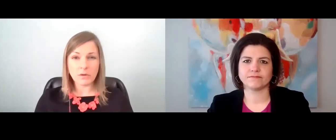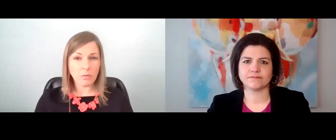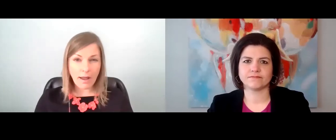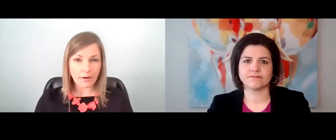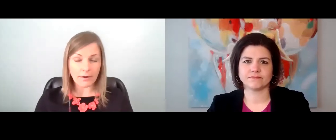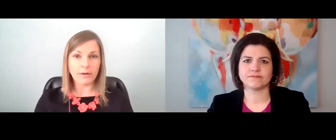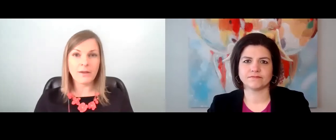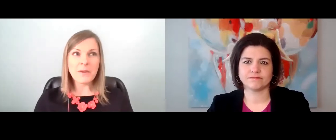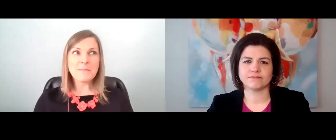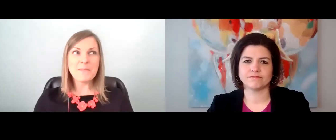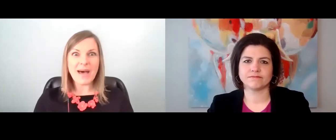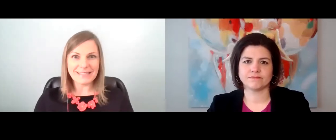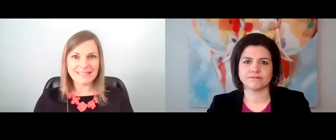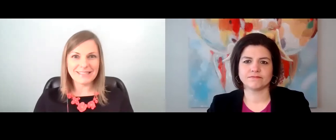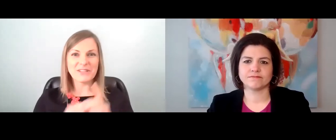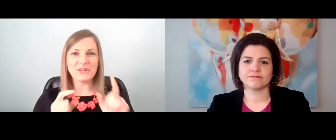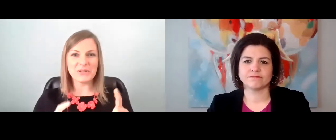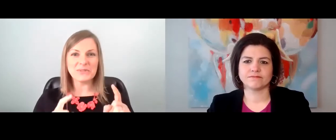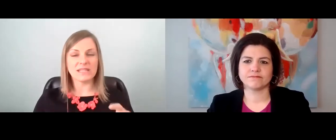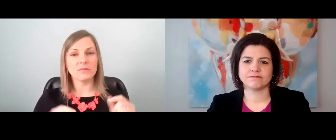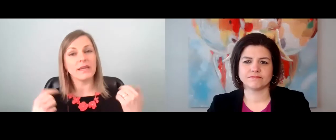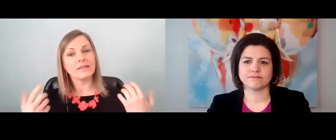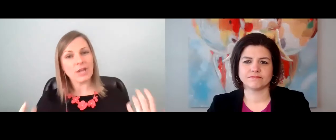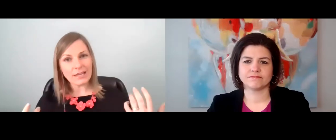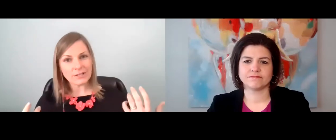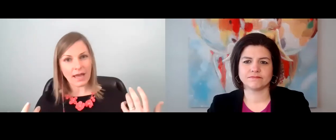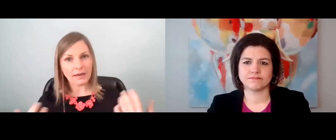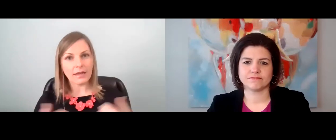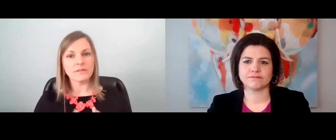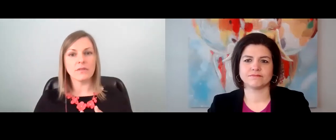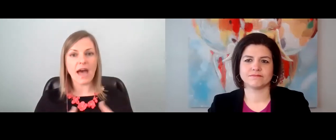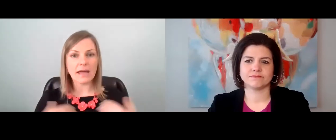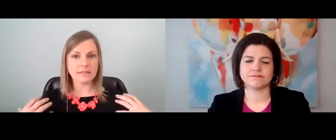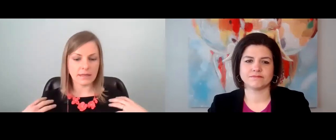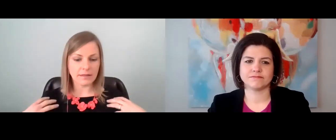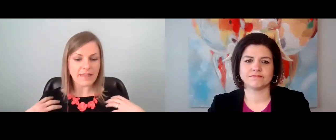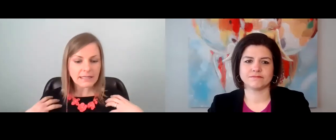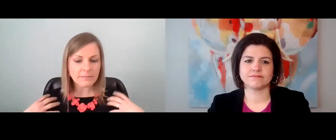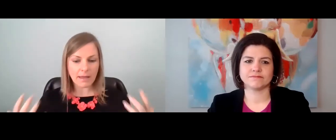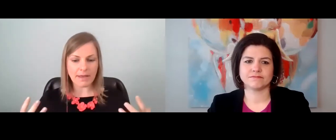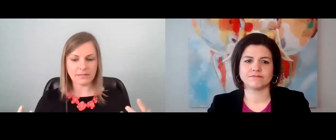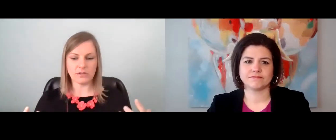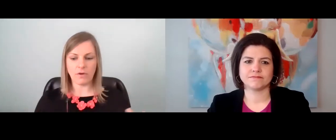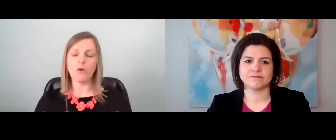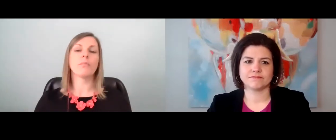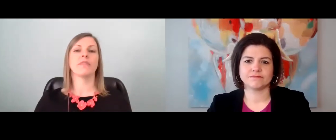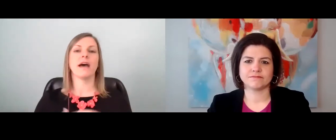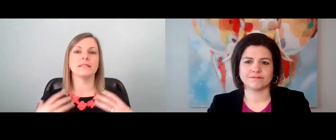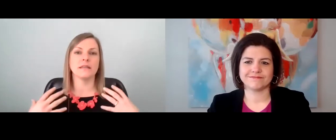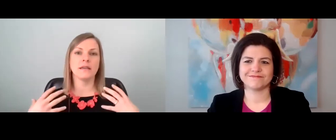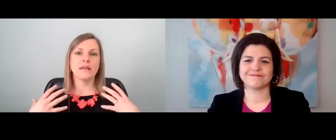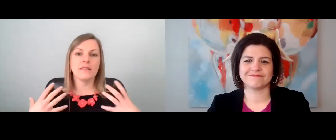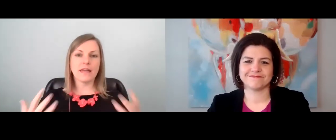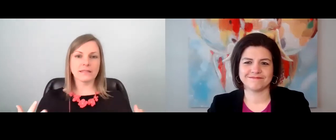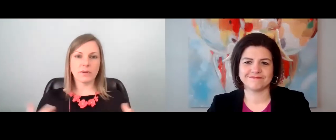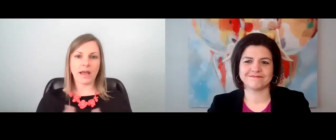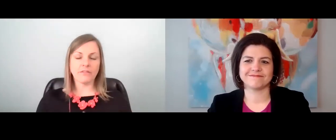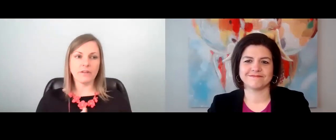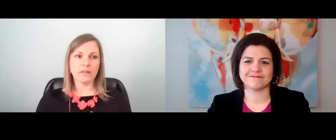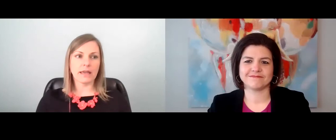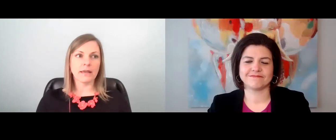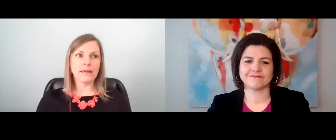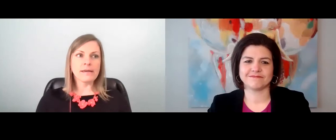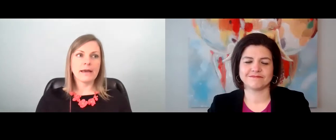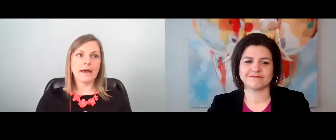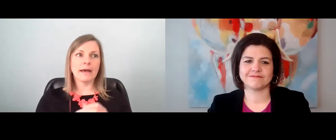how their brains are wired. But the good news is we can change that. And so that's the, that's my message of hope. That's, that's what